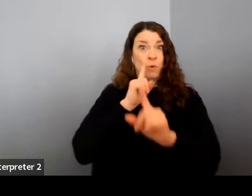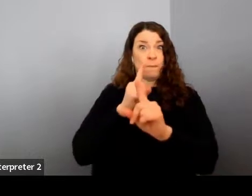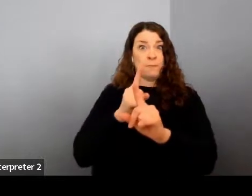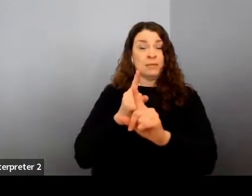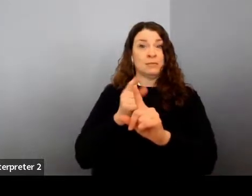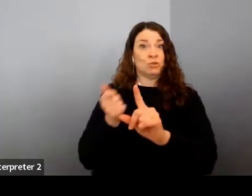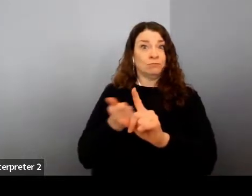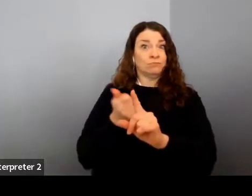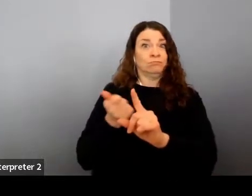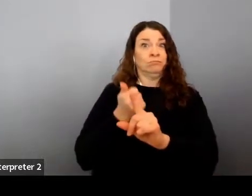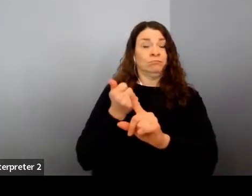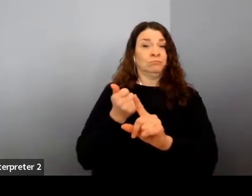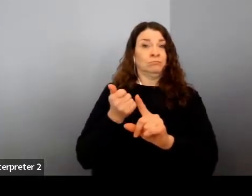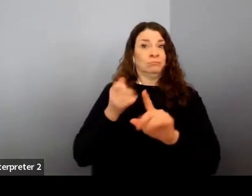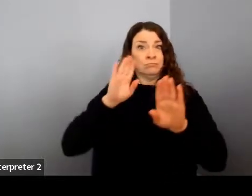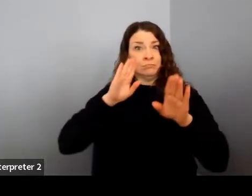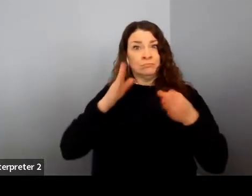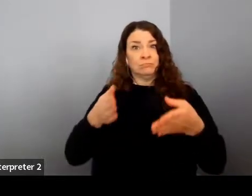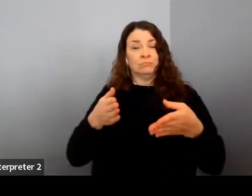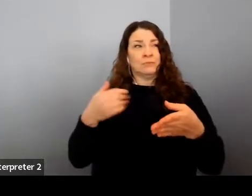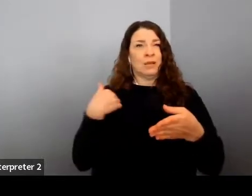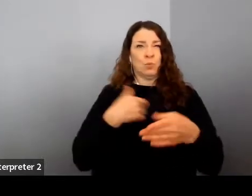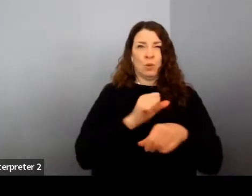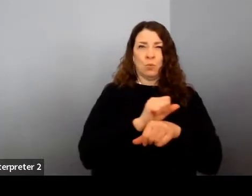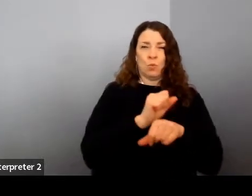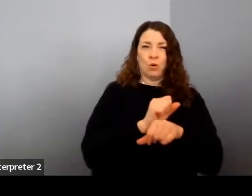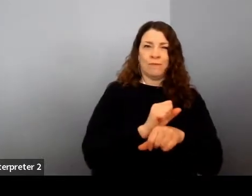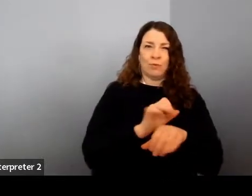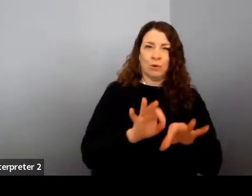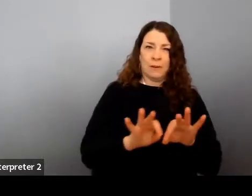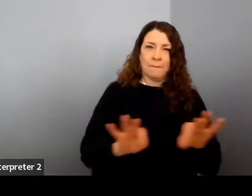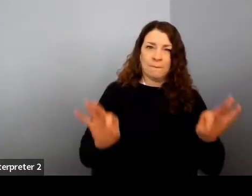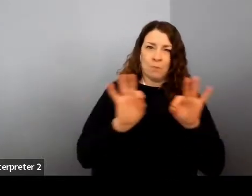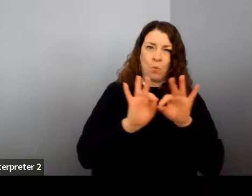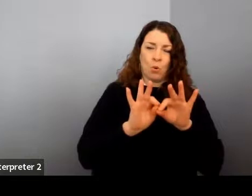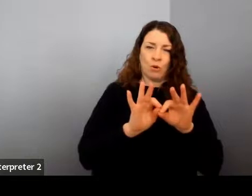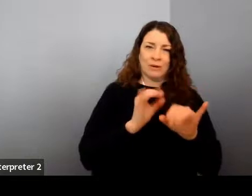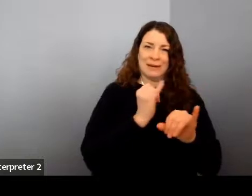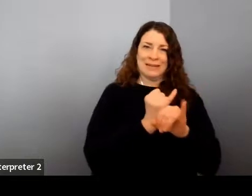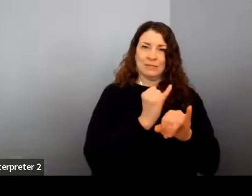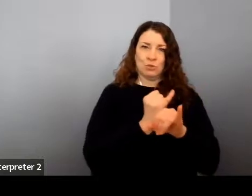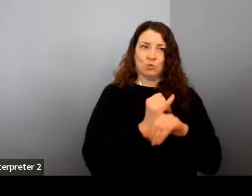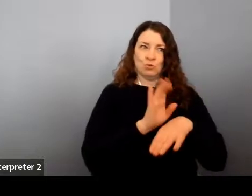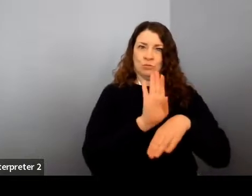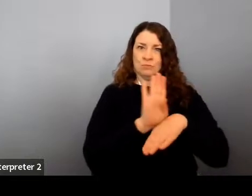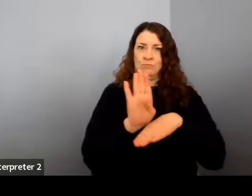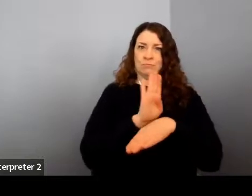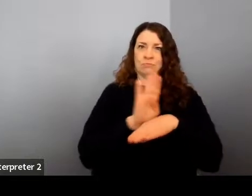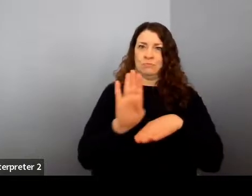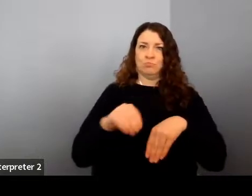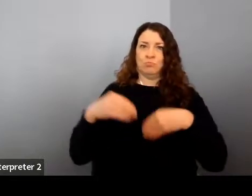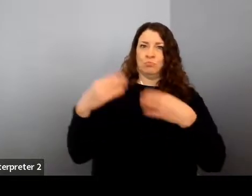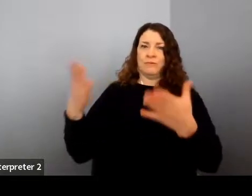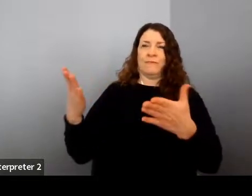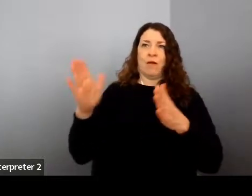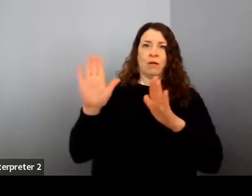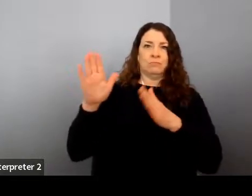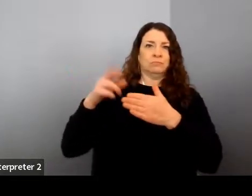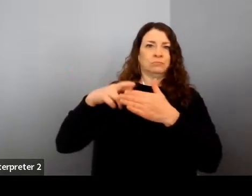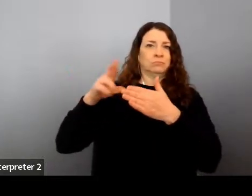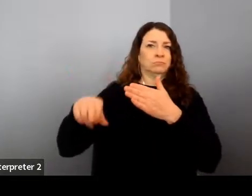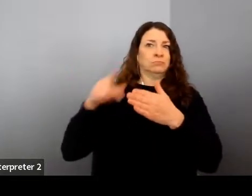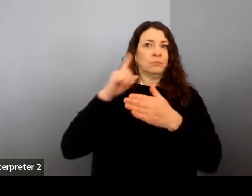roles and working for such critical institutions that provide such important outcomes in the world, it is probably